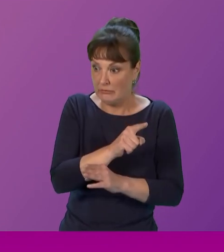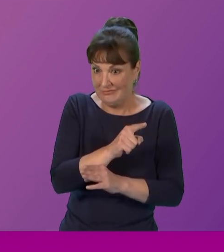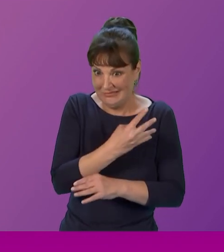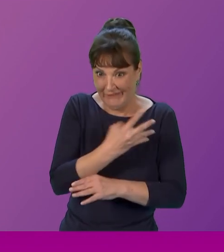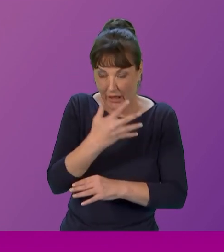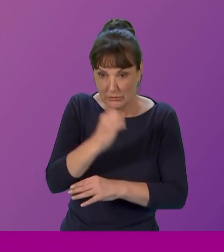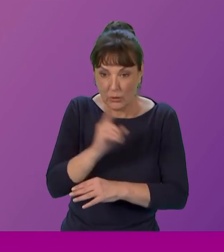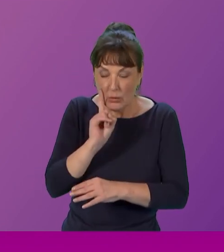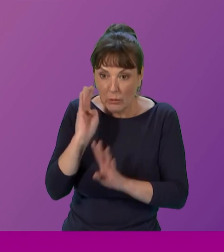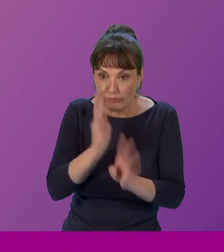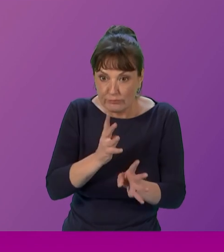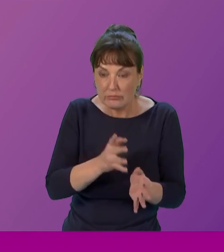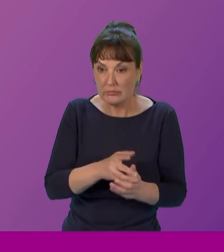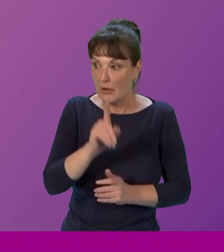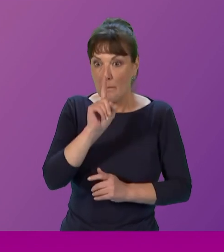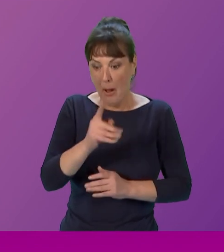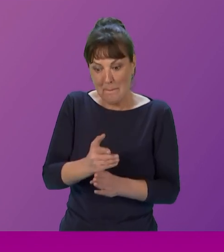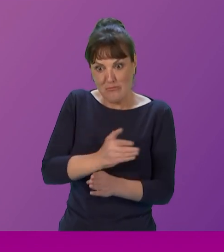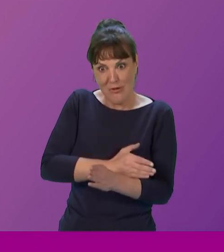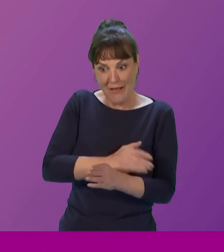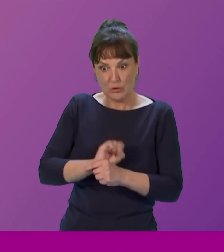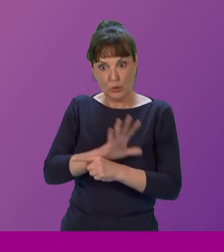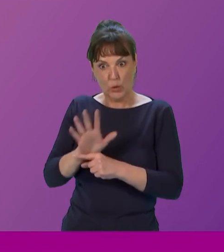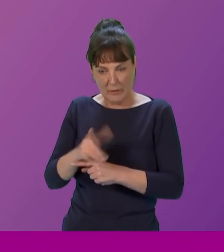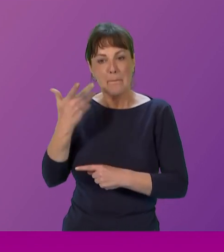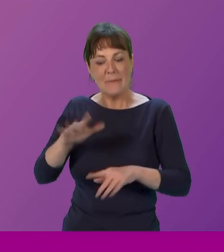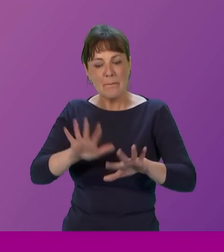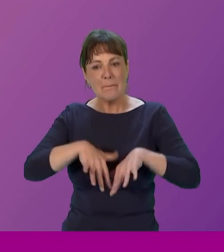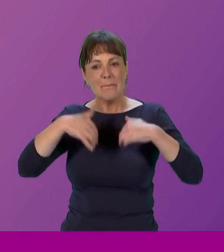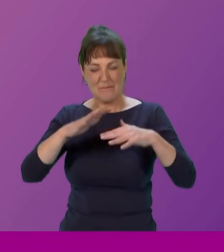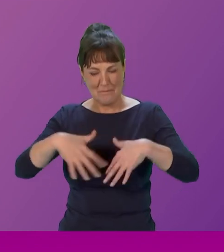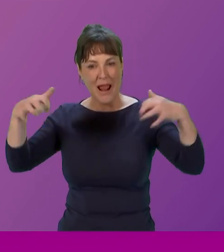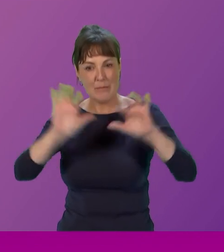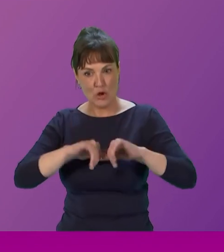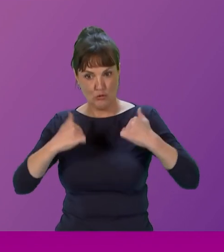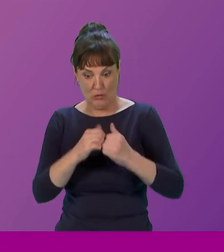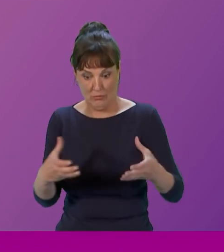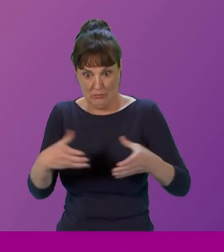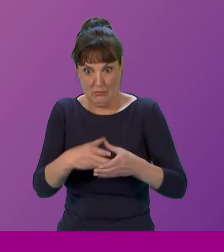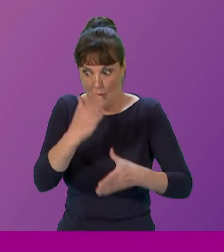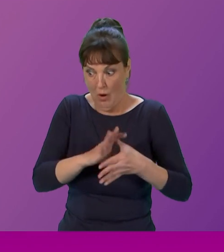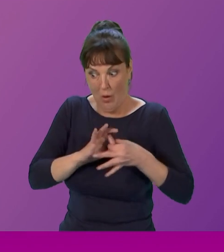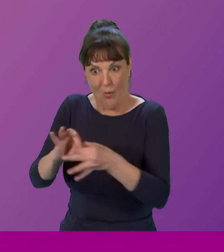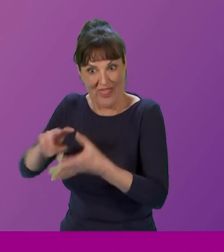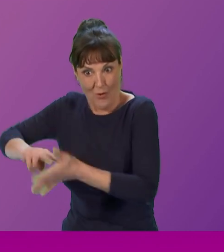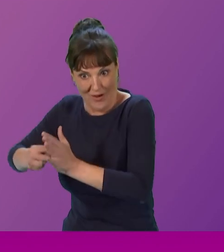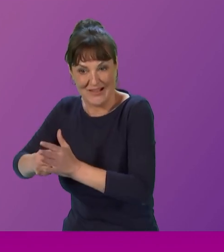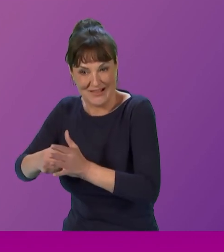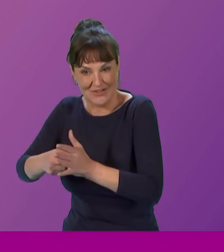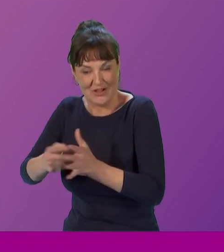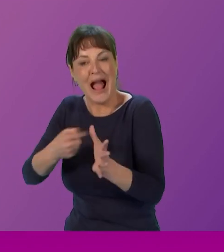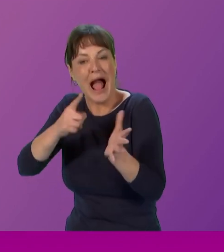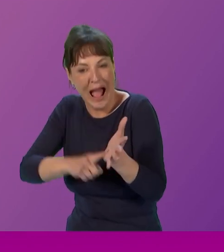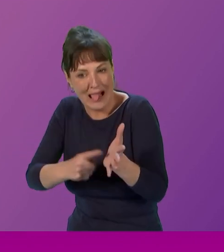parliamentary group, uh, working with those, um, within Al-Anon. So I would like to know if, if this parliament are, um,